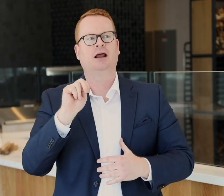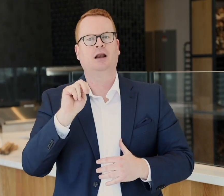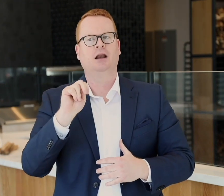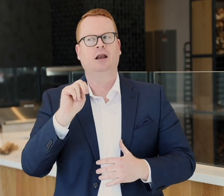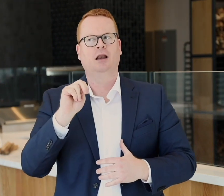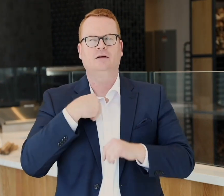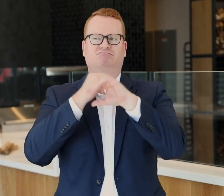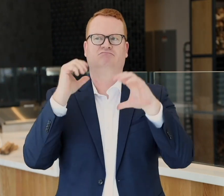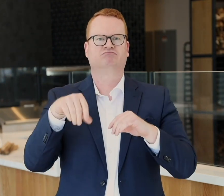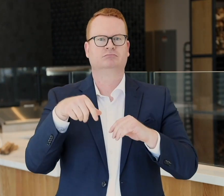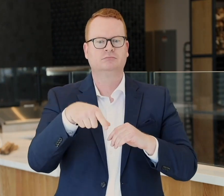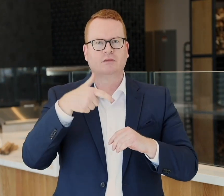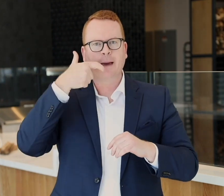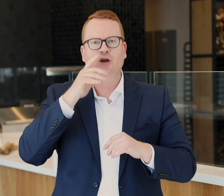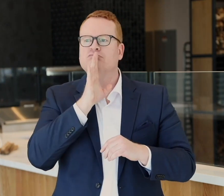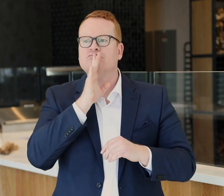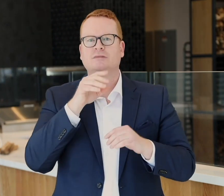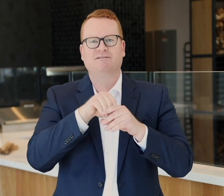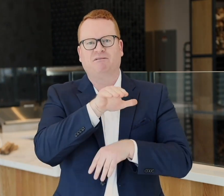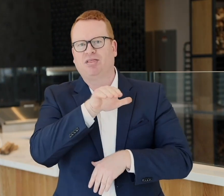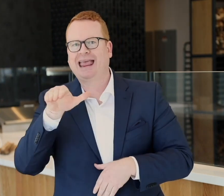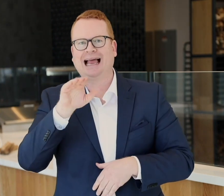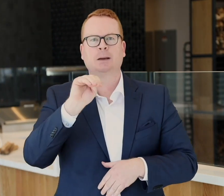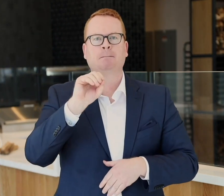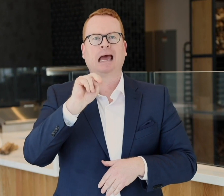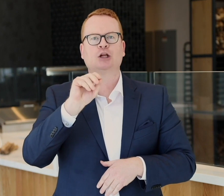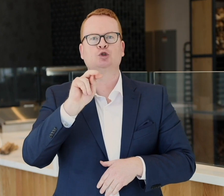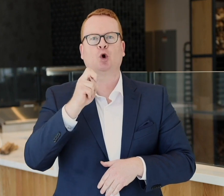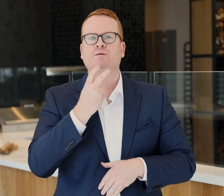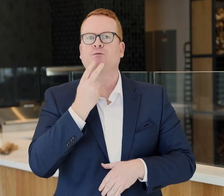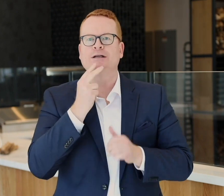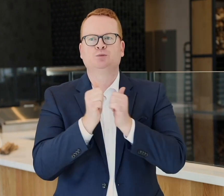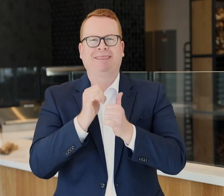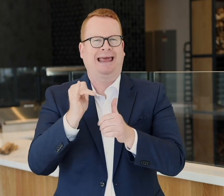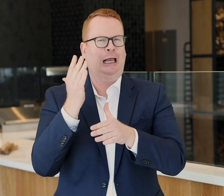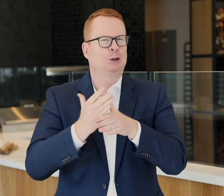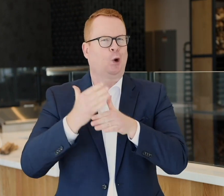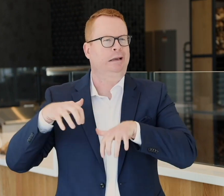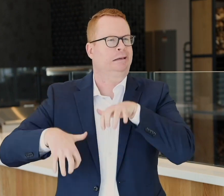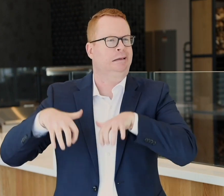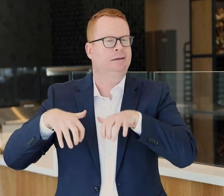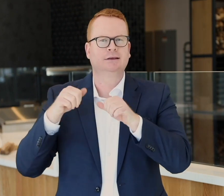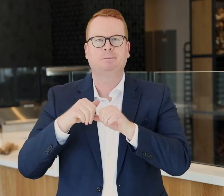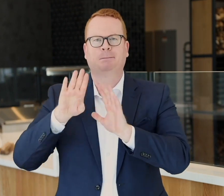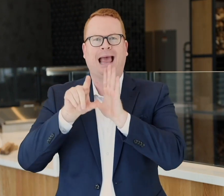operator relayed my message to Stephanie in a flat, monotone voice with that annoying keyboard